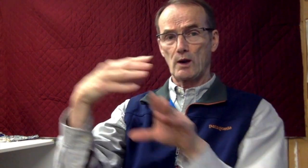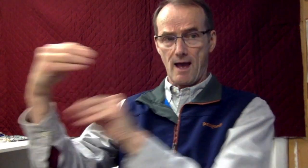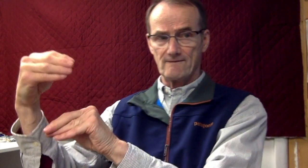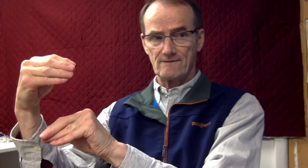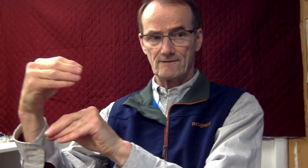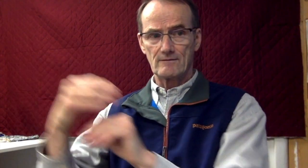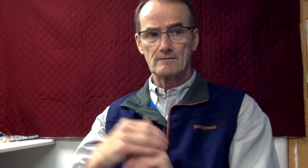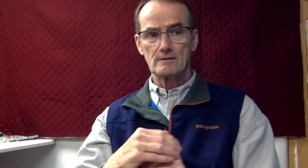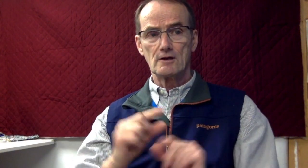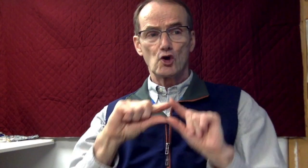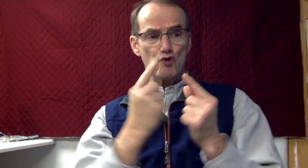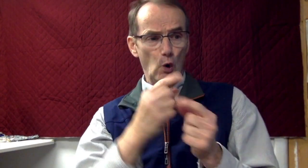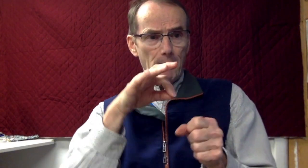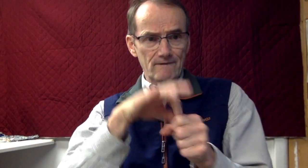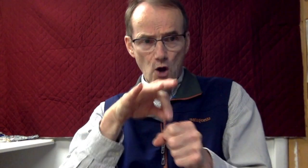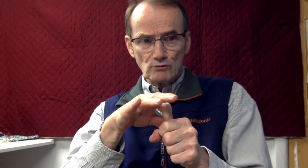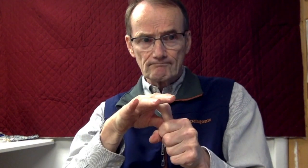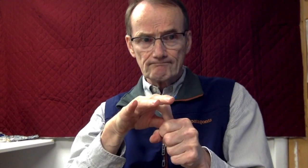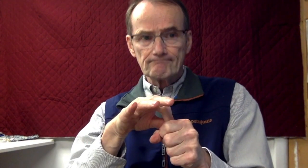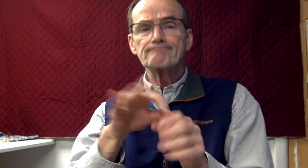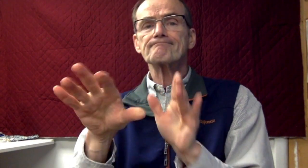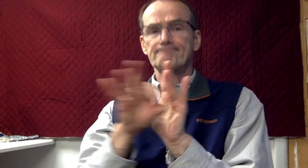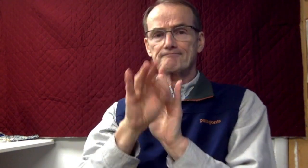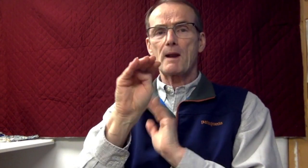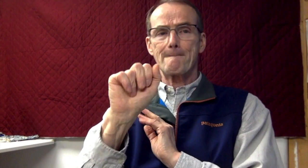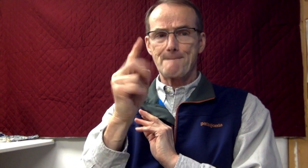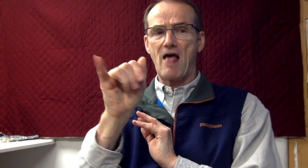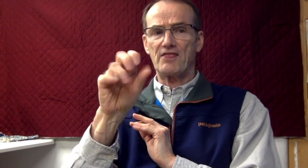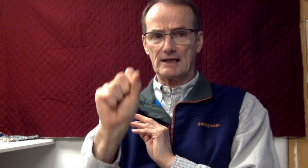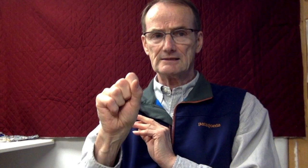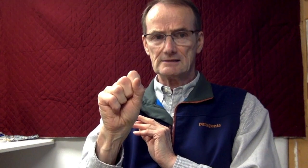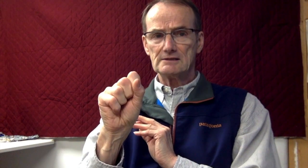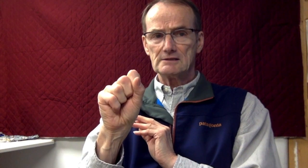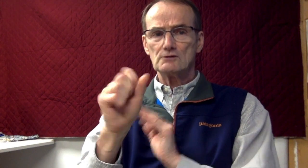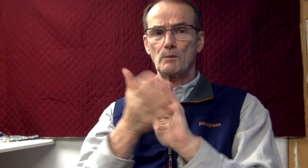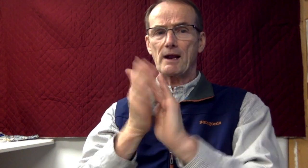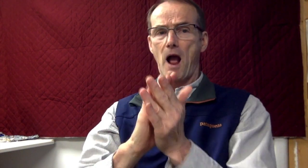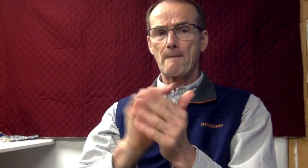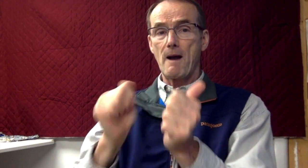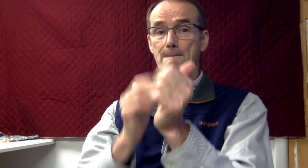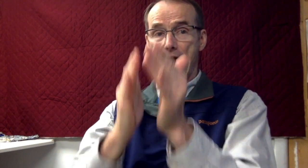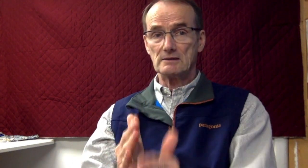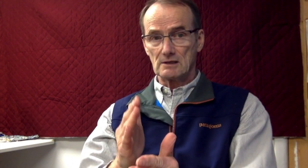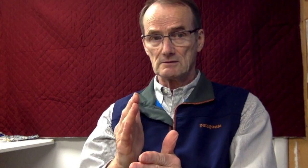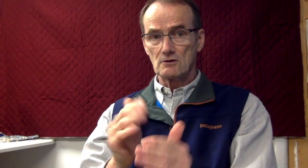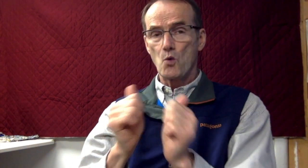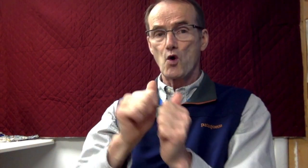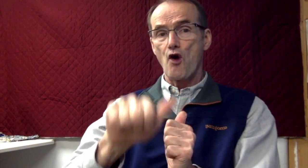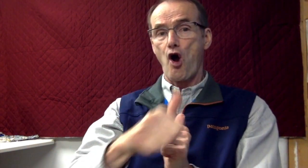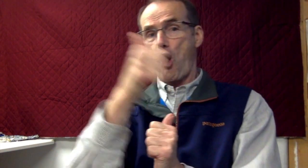which Judas turned away to go to his own place. Then they gave lots to them, and the lot fell upon